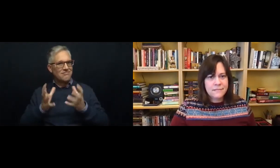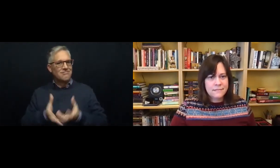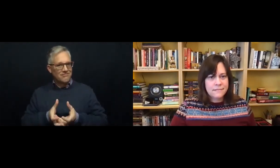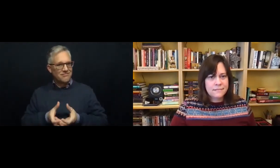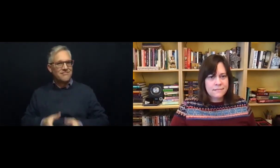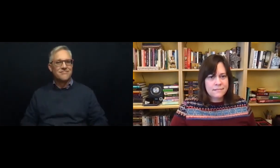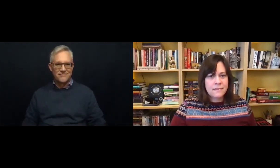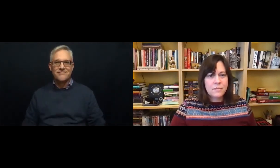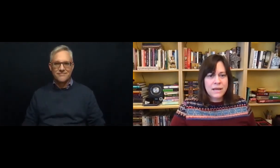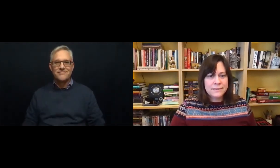Amen